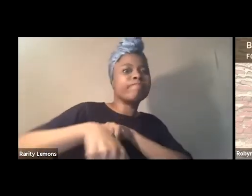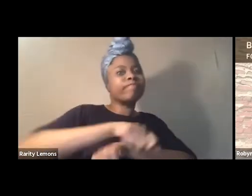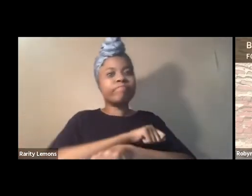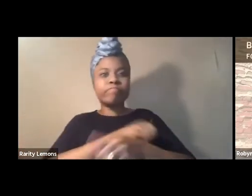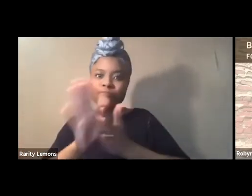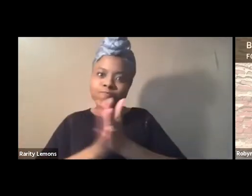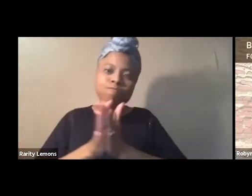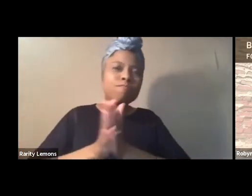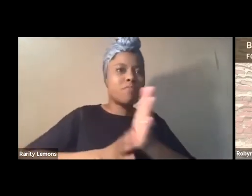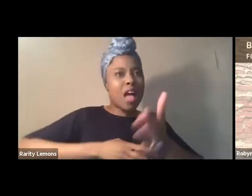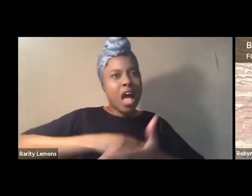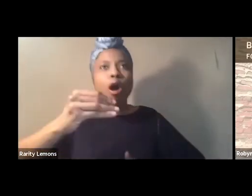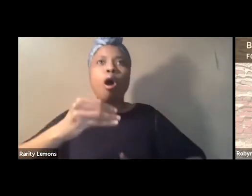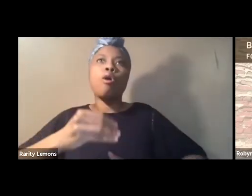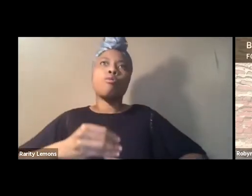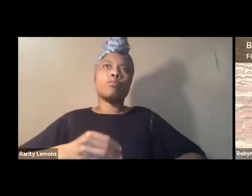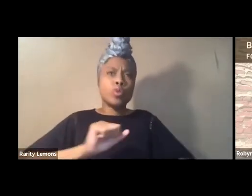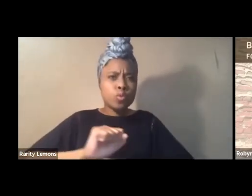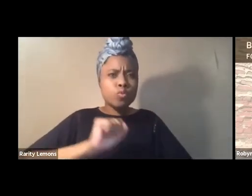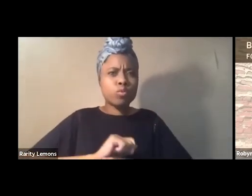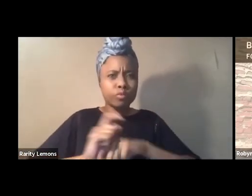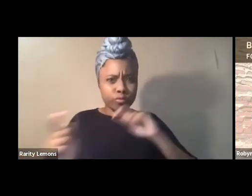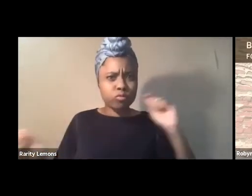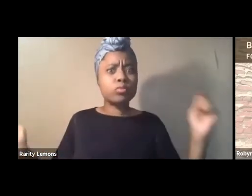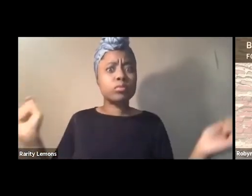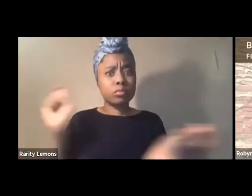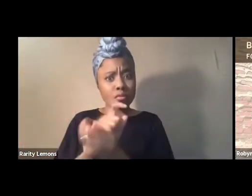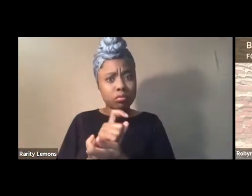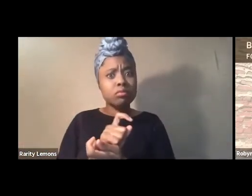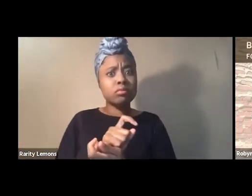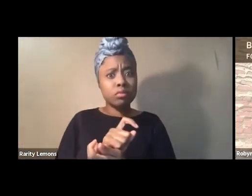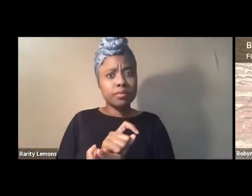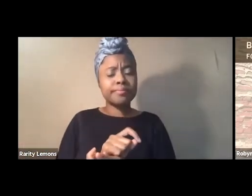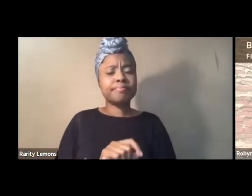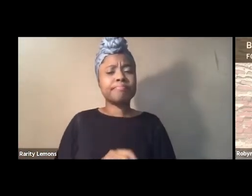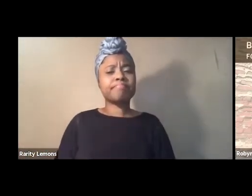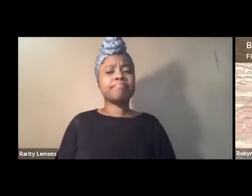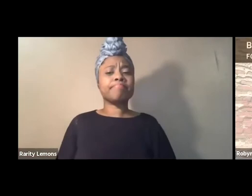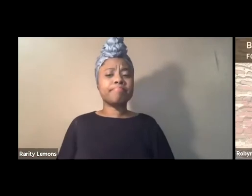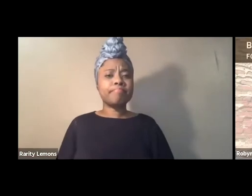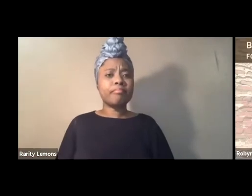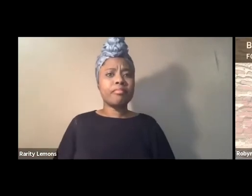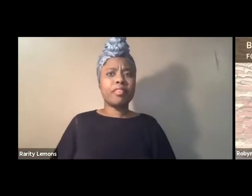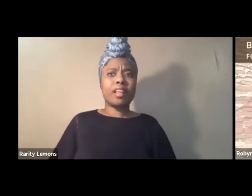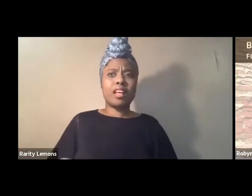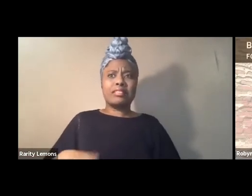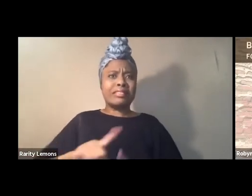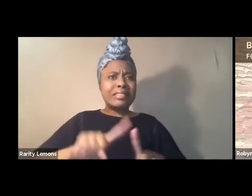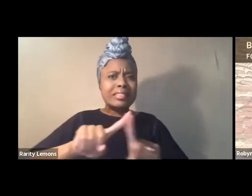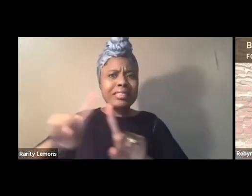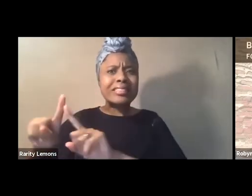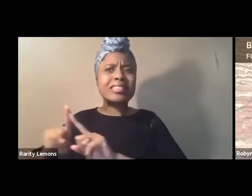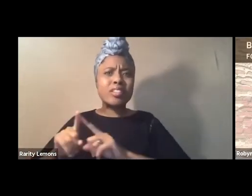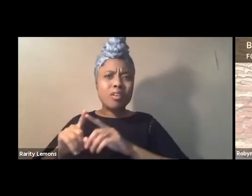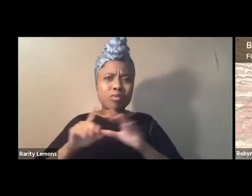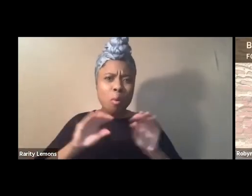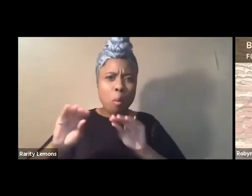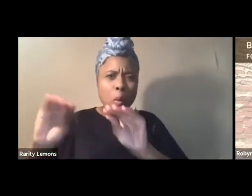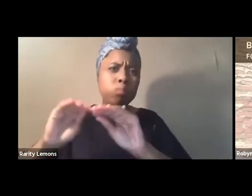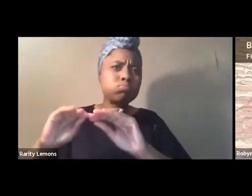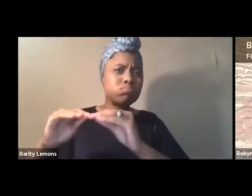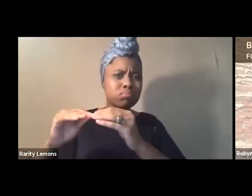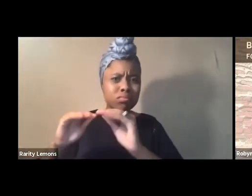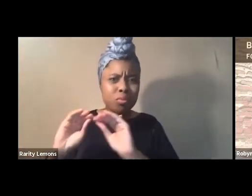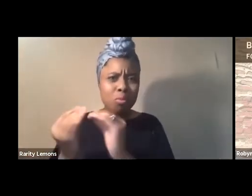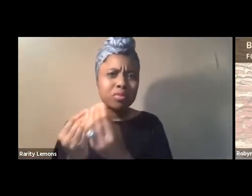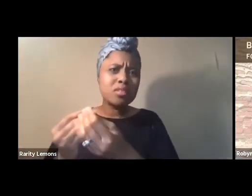for genuine transformation these mass mobilizations made possible not simply through social media but